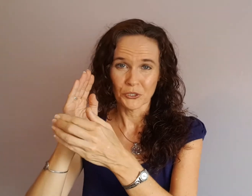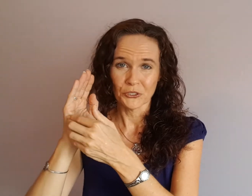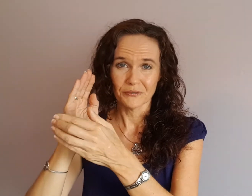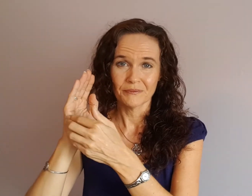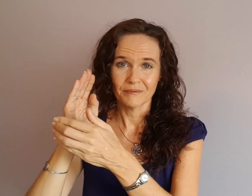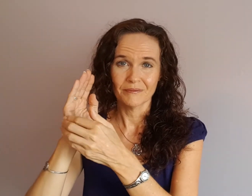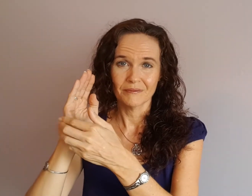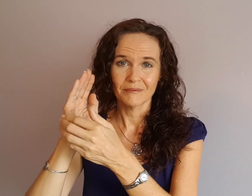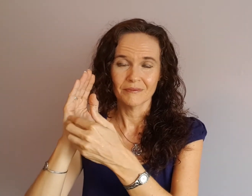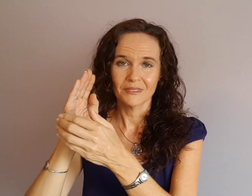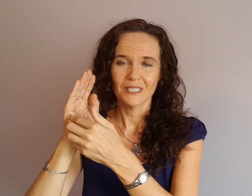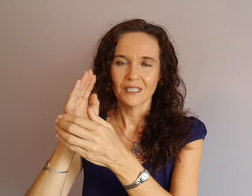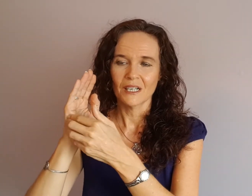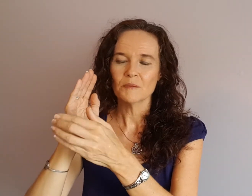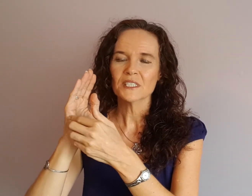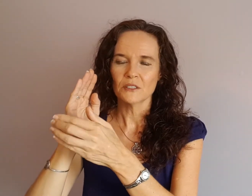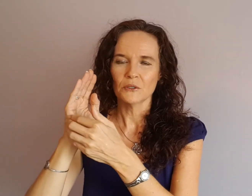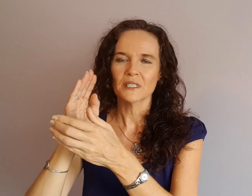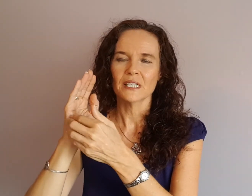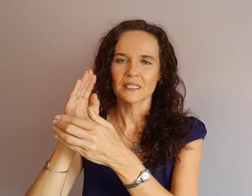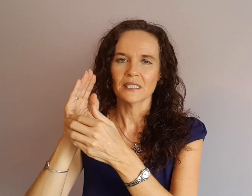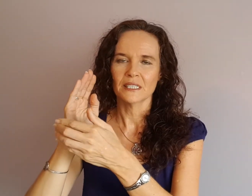to do. I'm just going to honour that today.